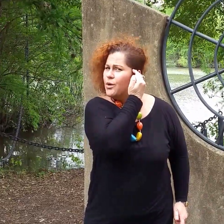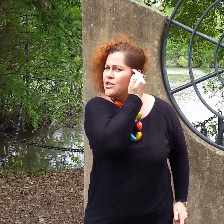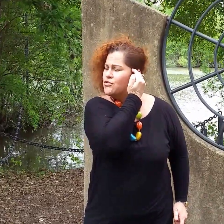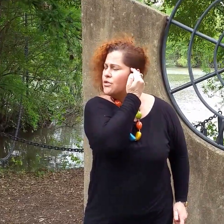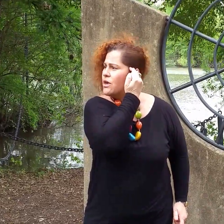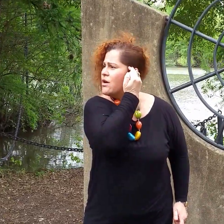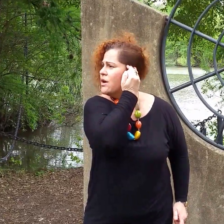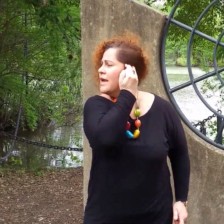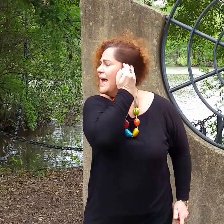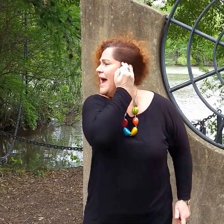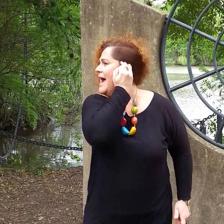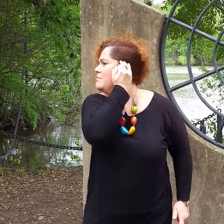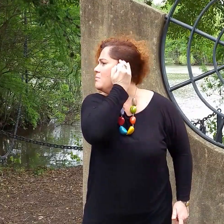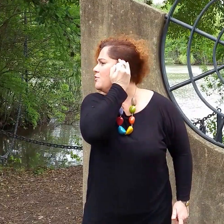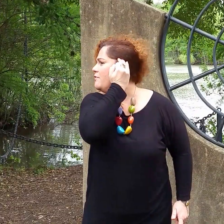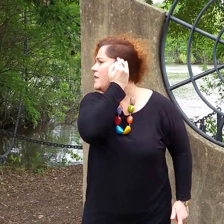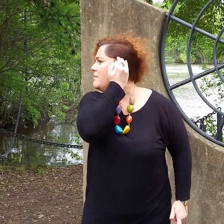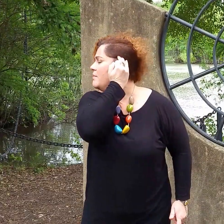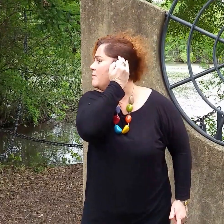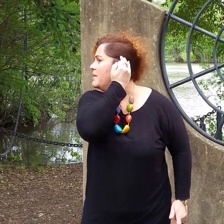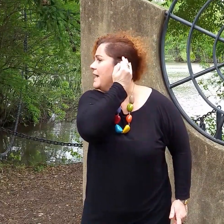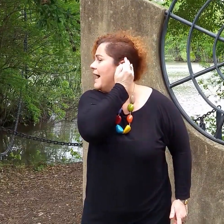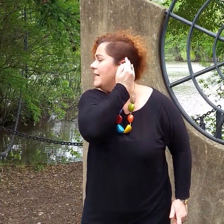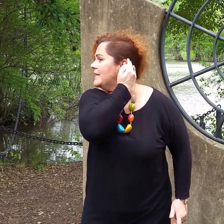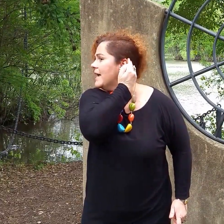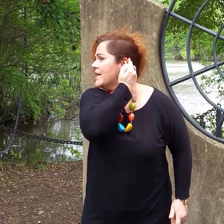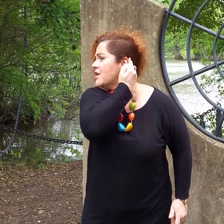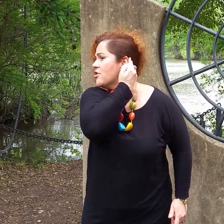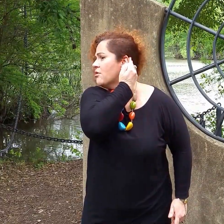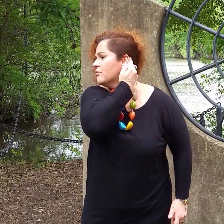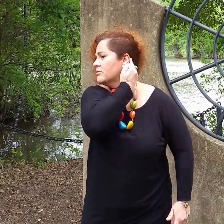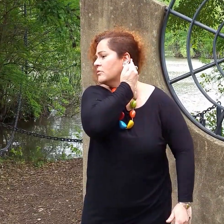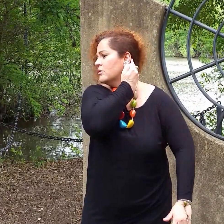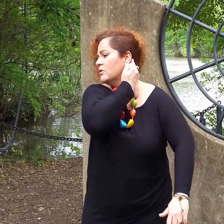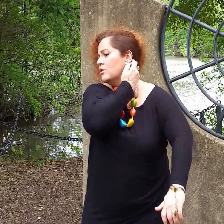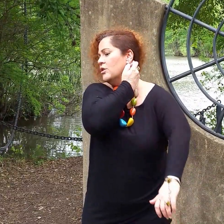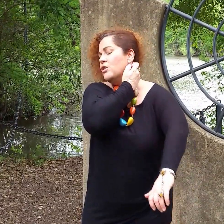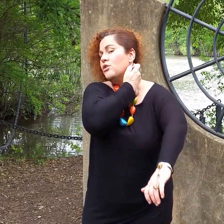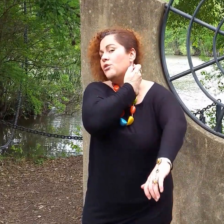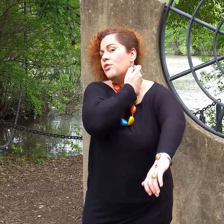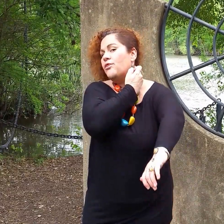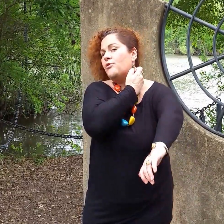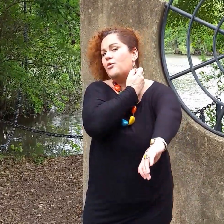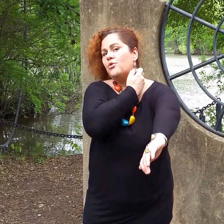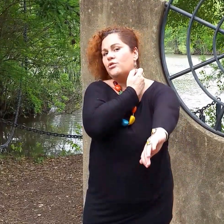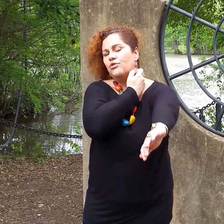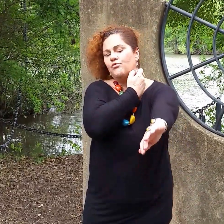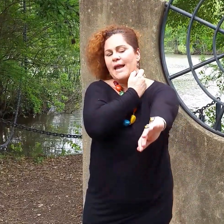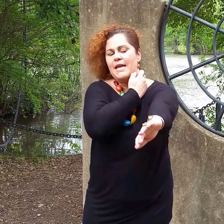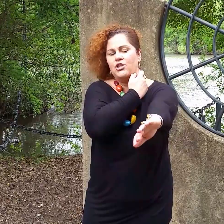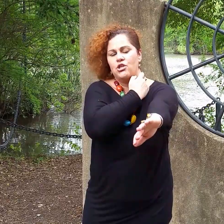pressure there and move them behind the ear through the rage